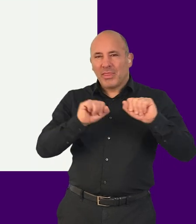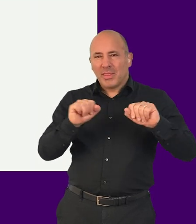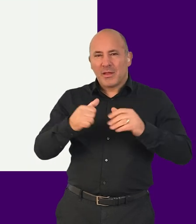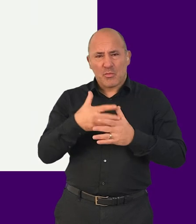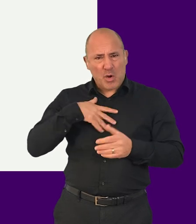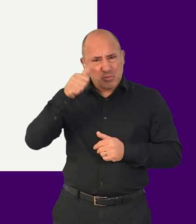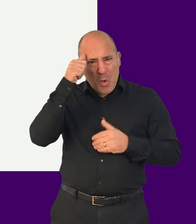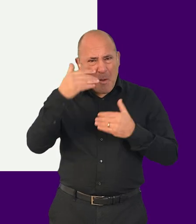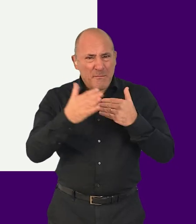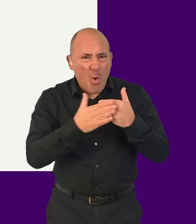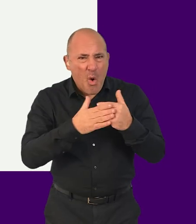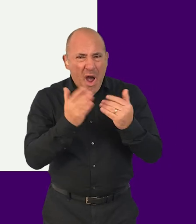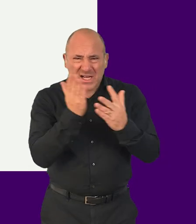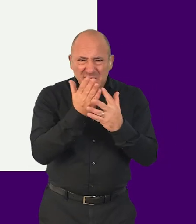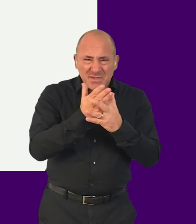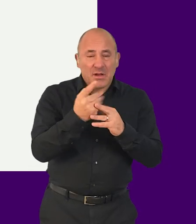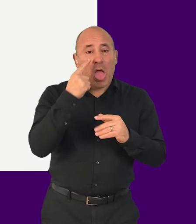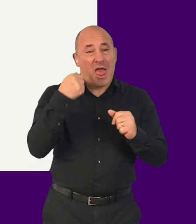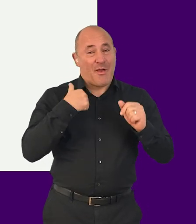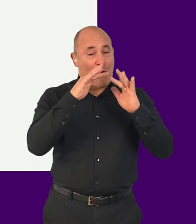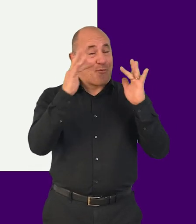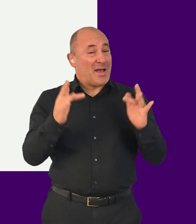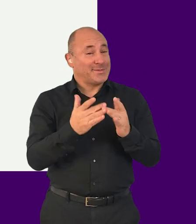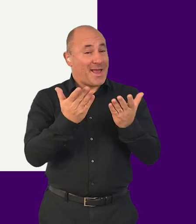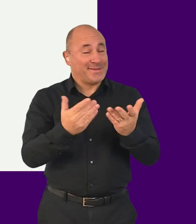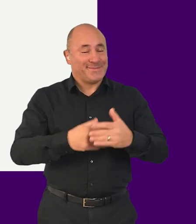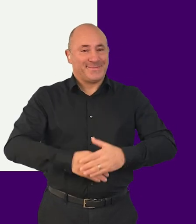find out more about accessibility, visit tetralogical.com.